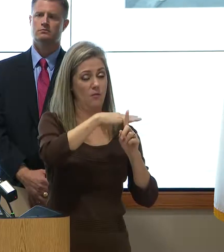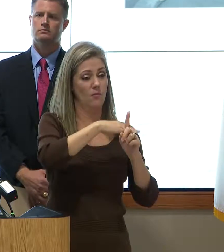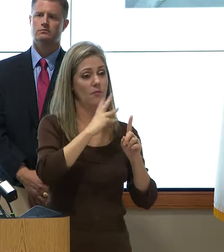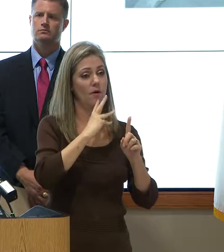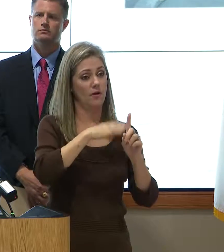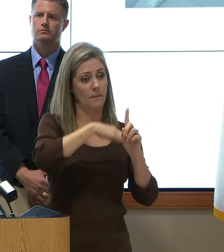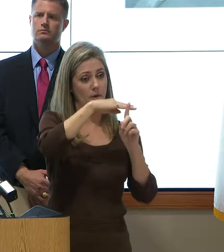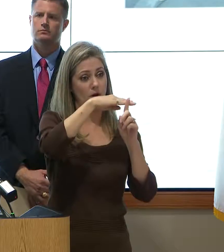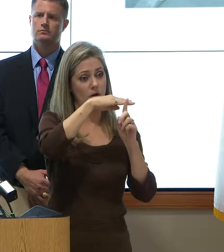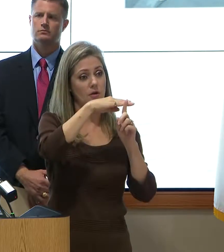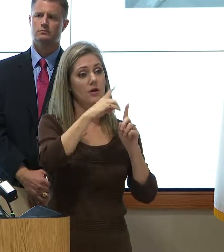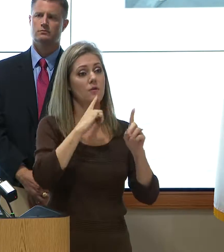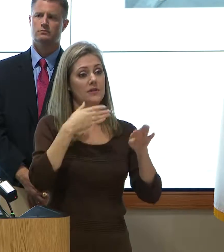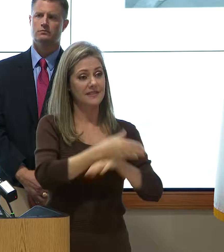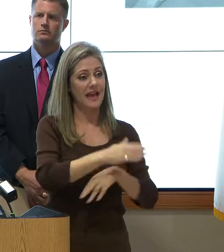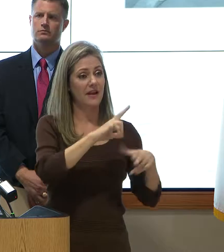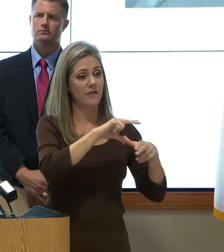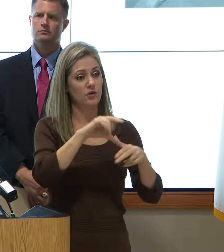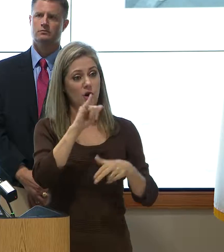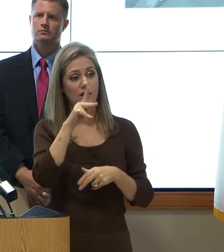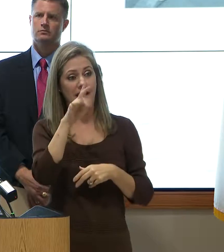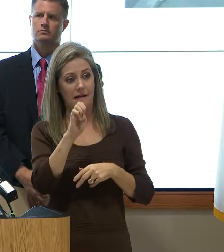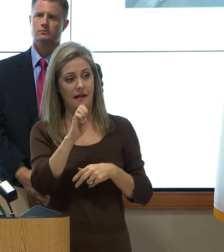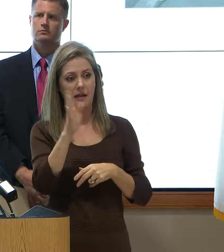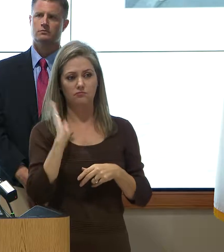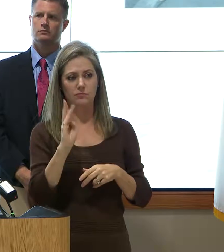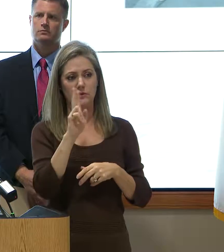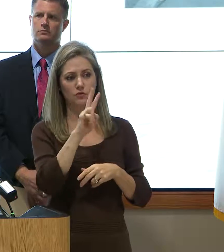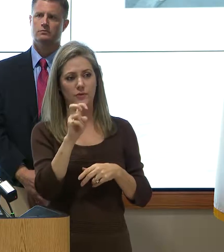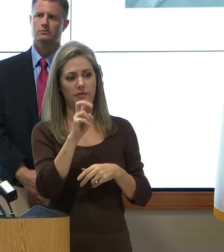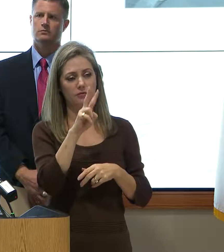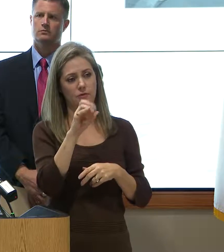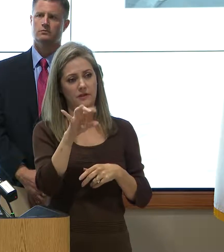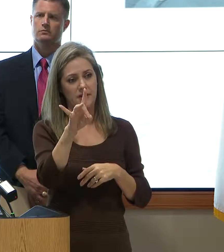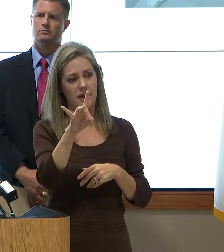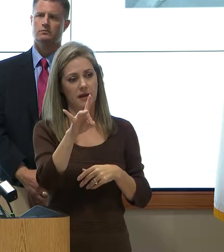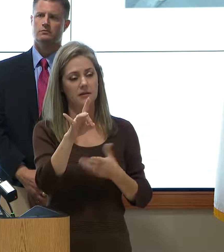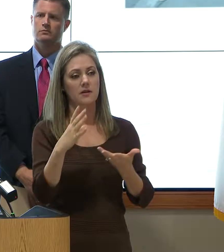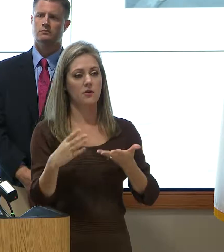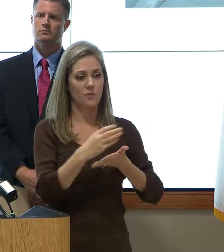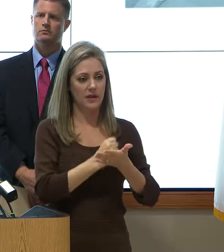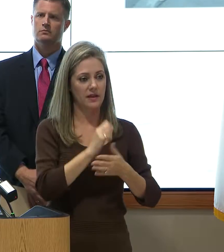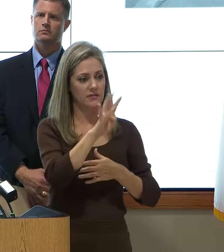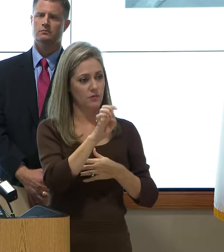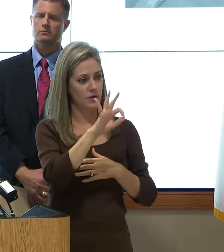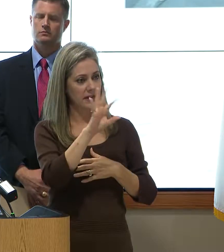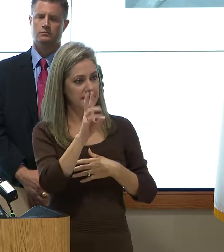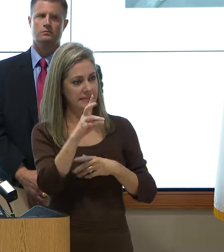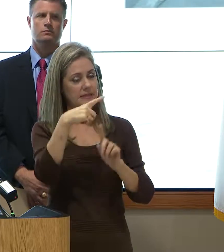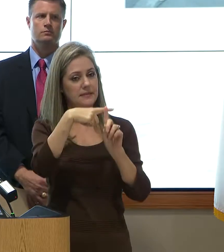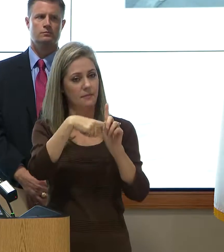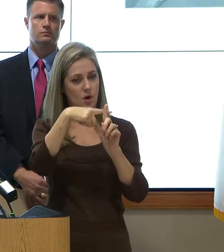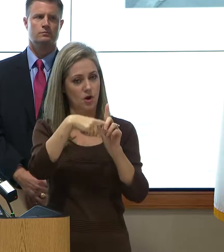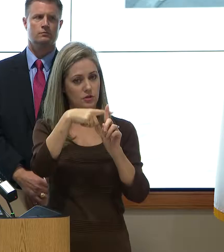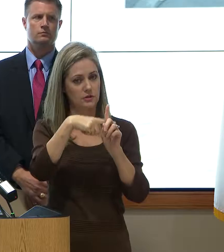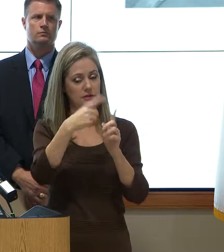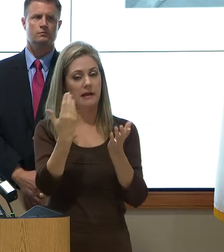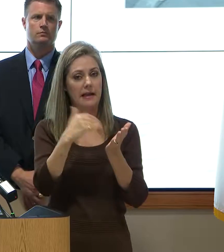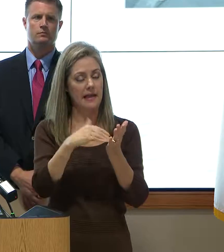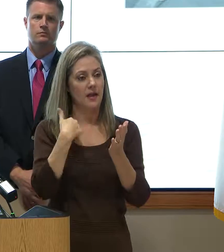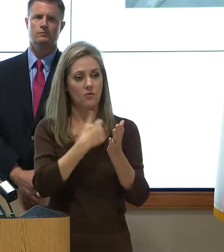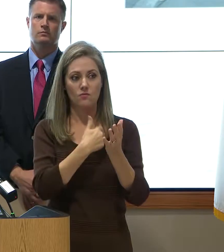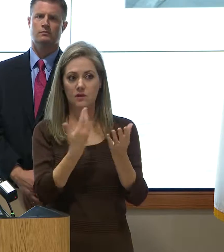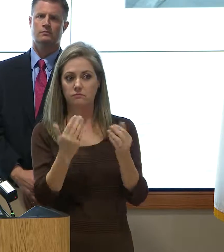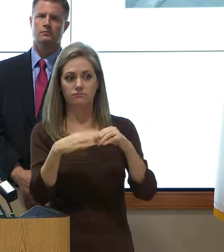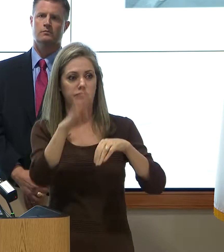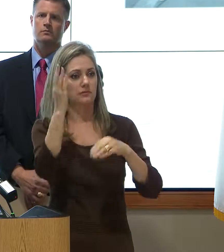was after Hurricane Ike in 2008, when we collected 496 marks. And again, we exceeded that